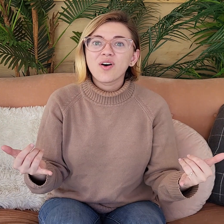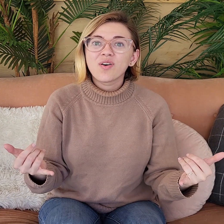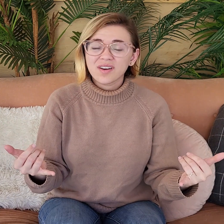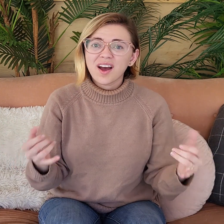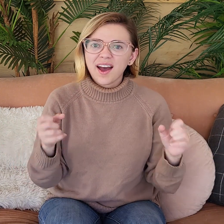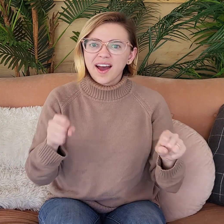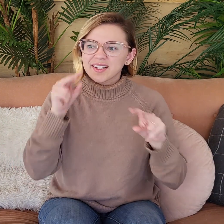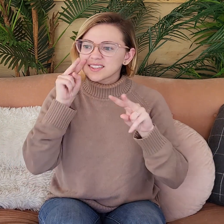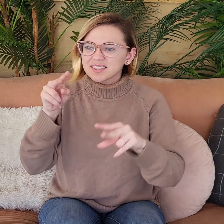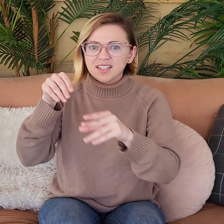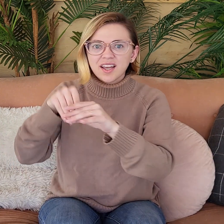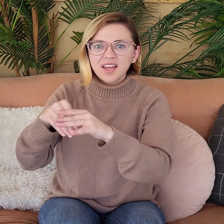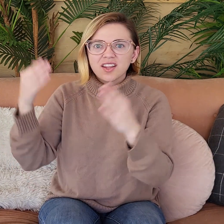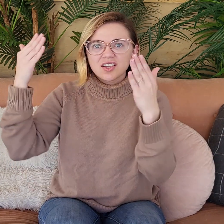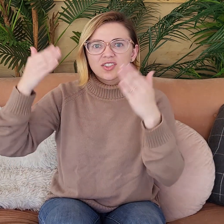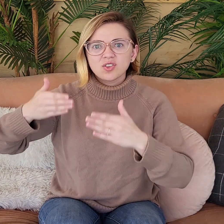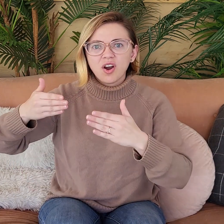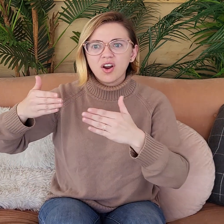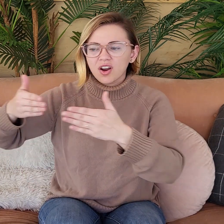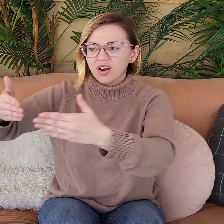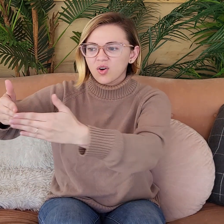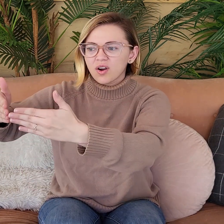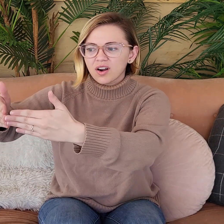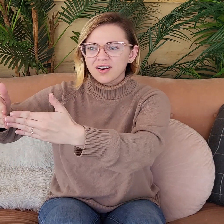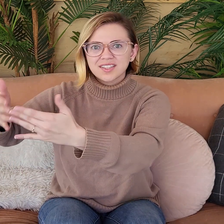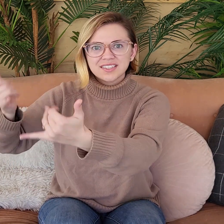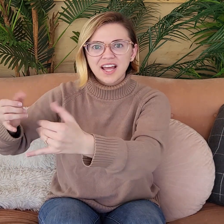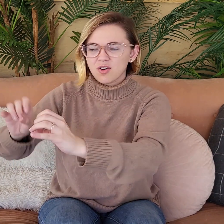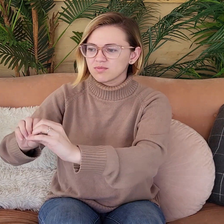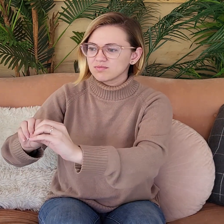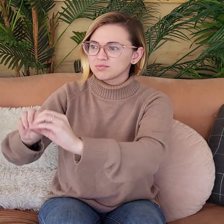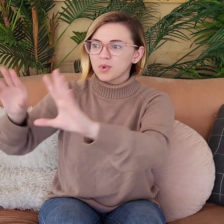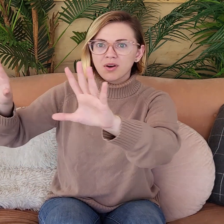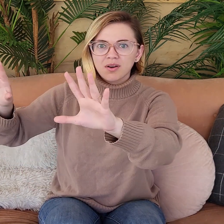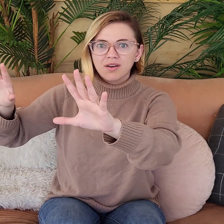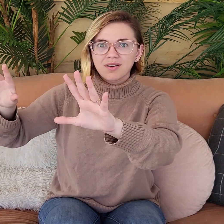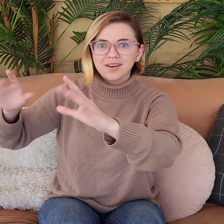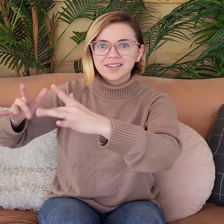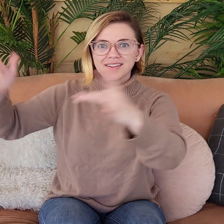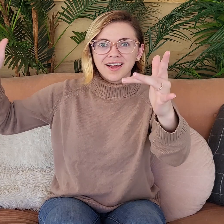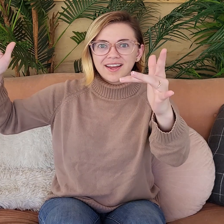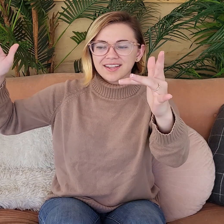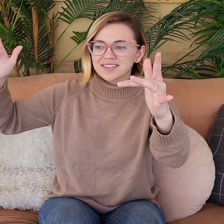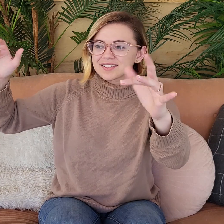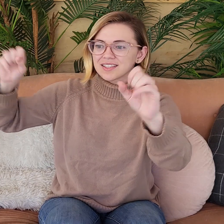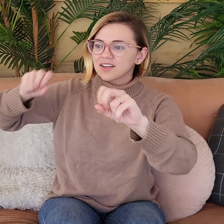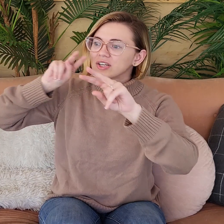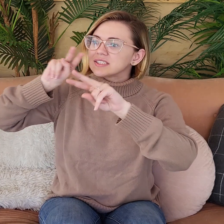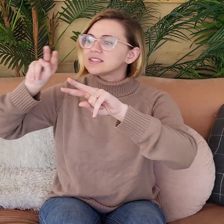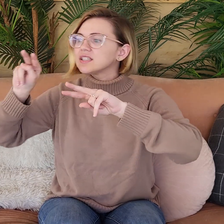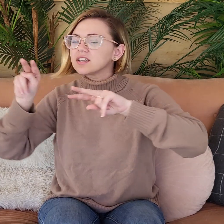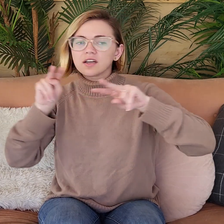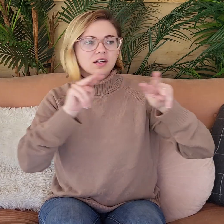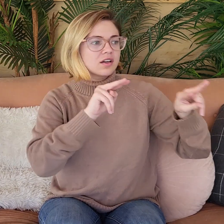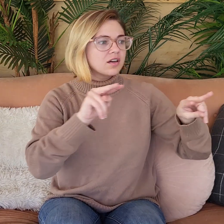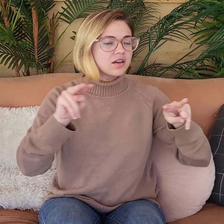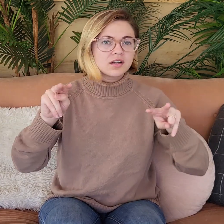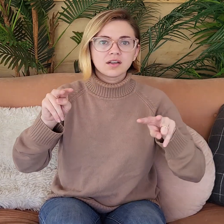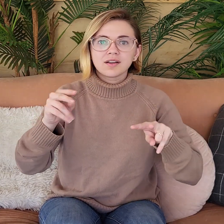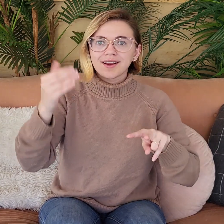into all of the corners. So now I could see where the dark corners previously were and that was light